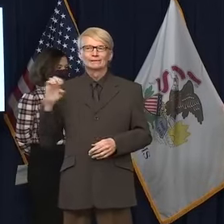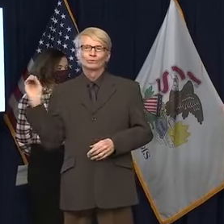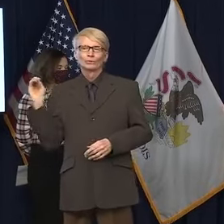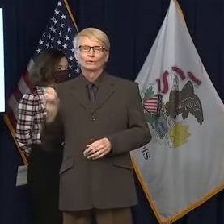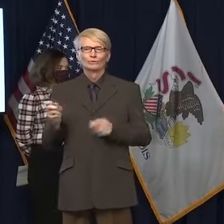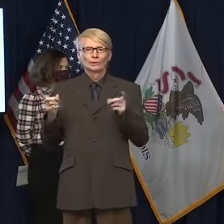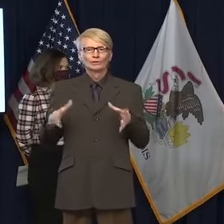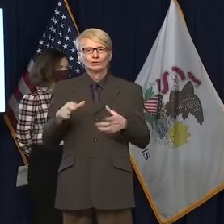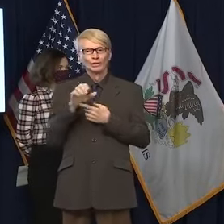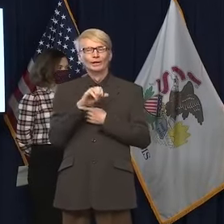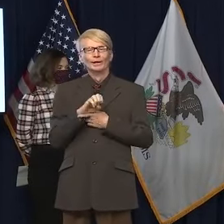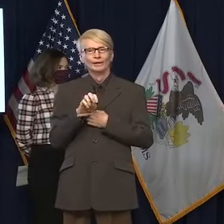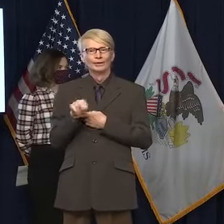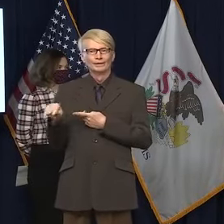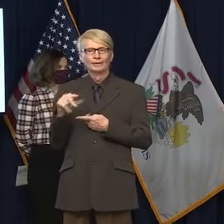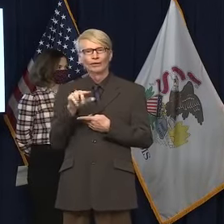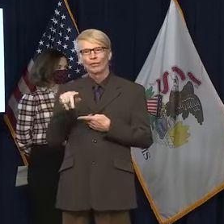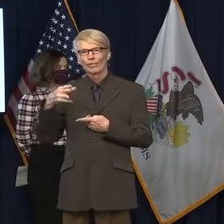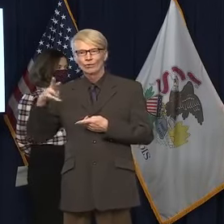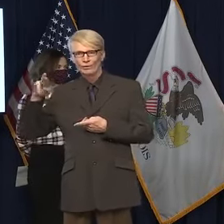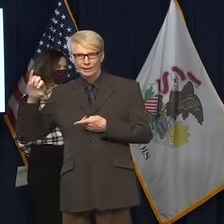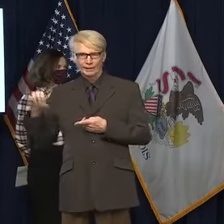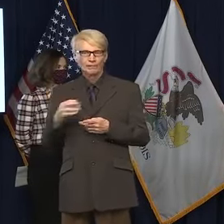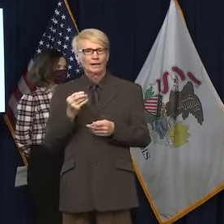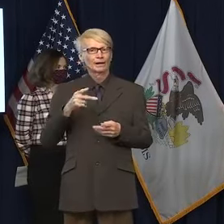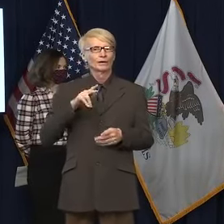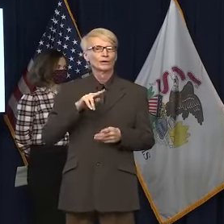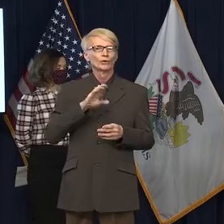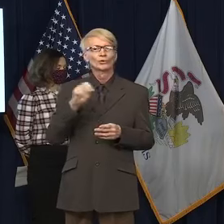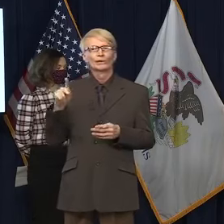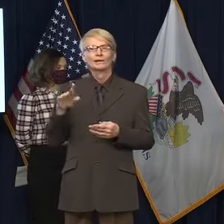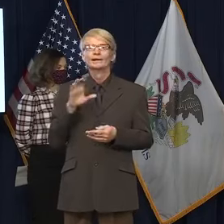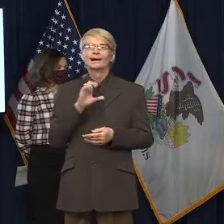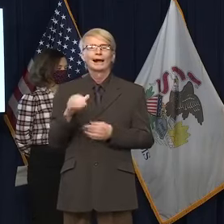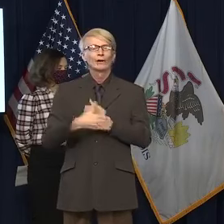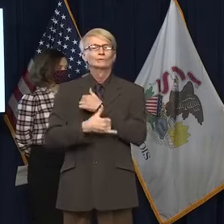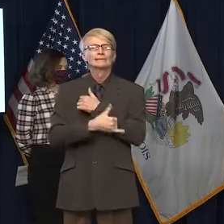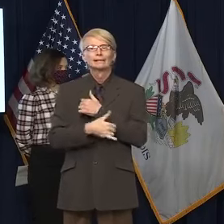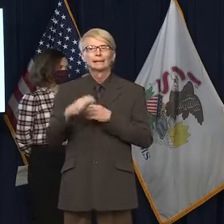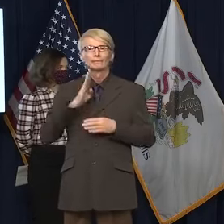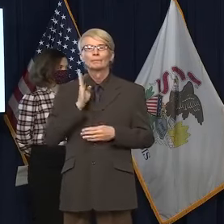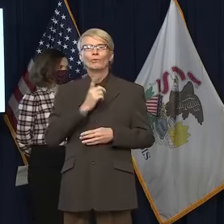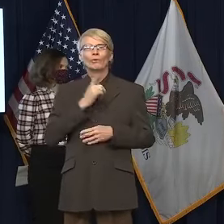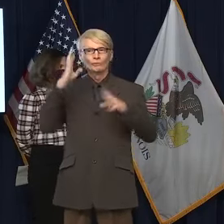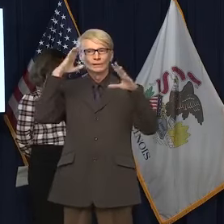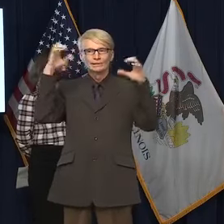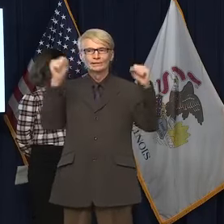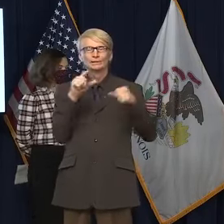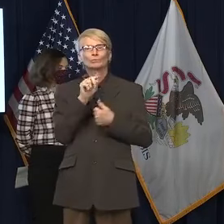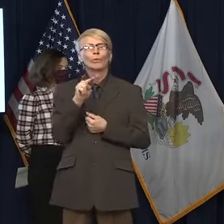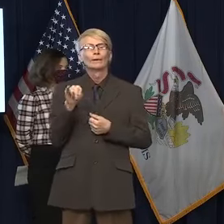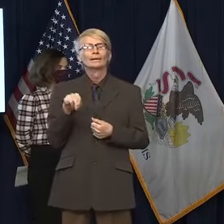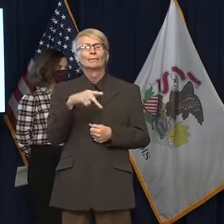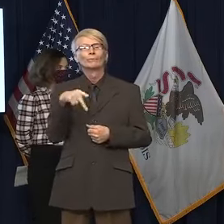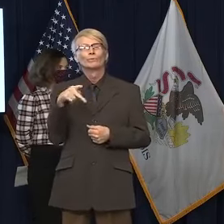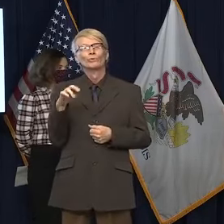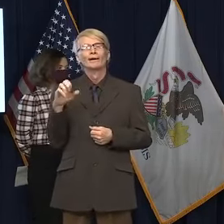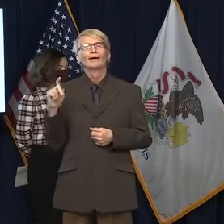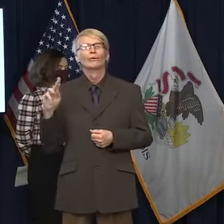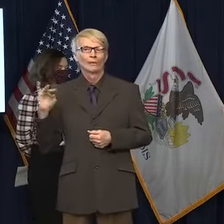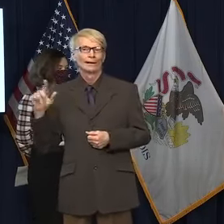Guthrie, as well as Cook County Board President Tony Preckwinkle. I want to thank both of you for being here today.